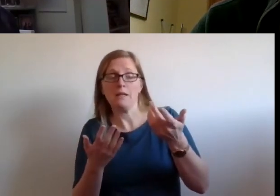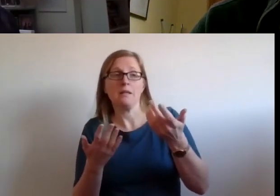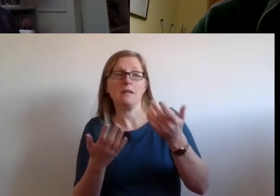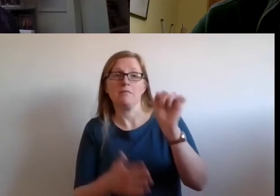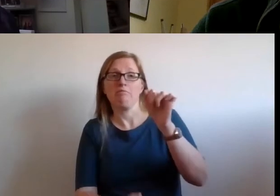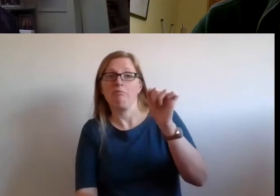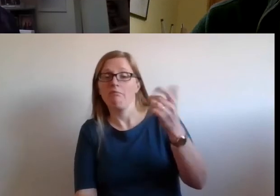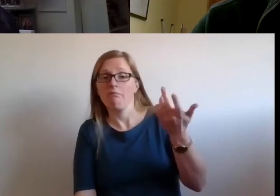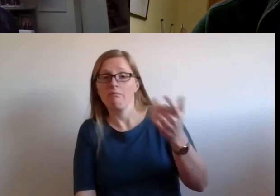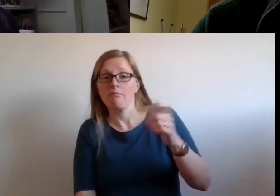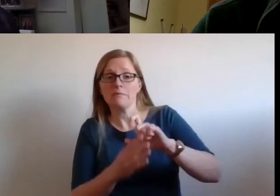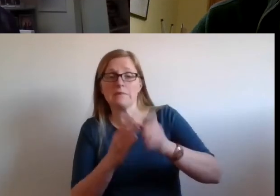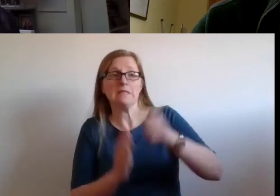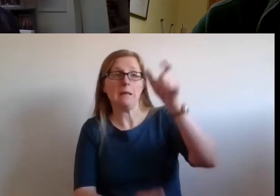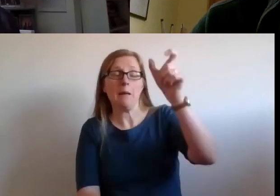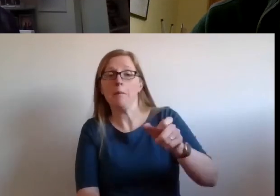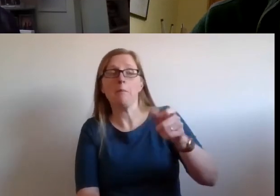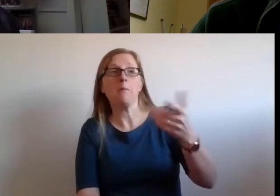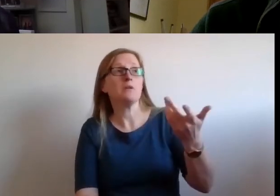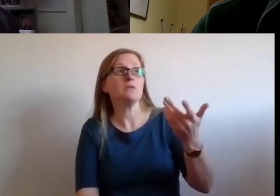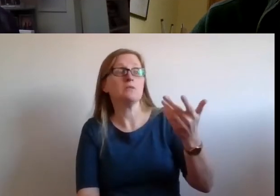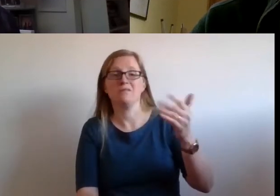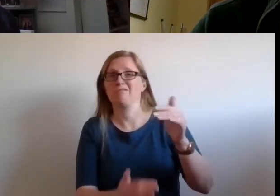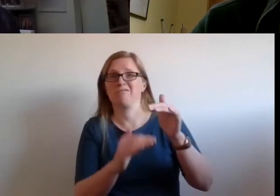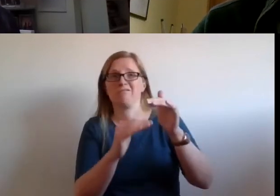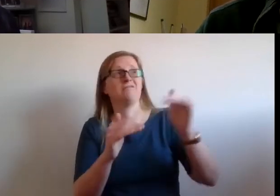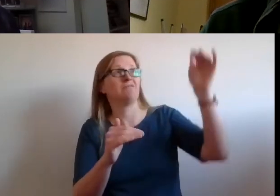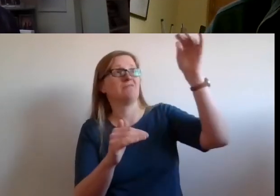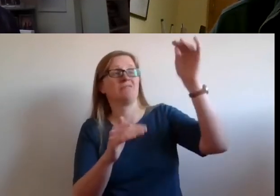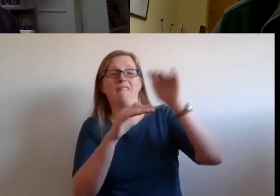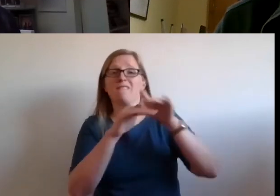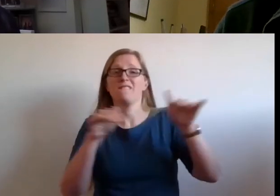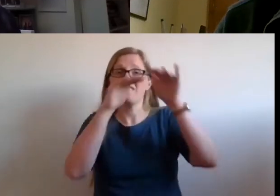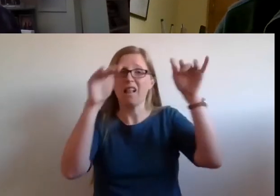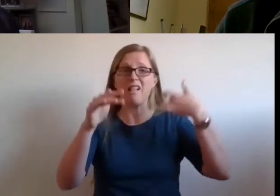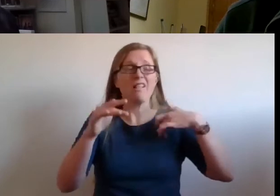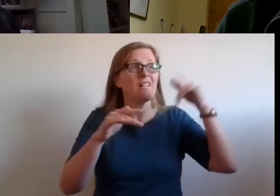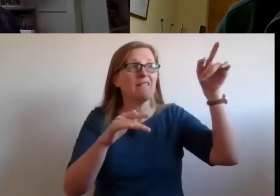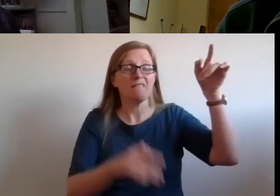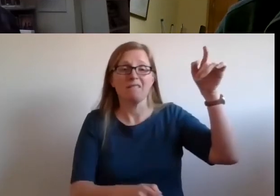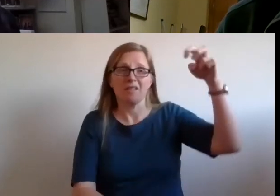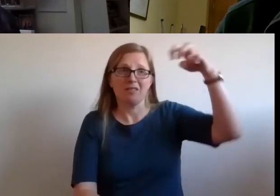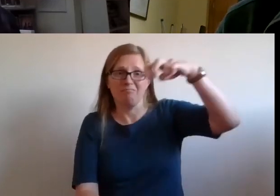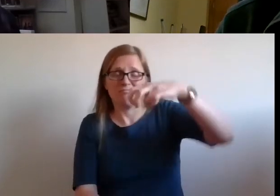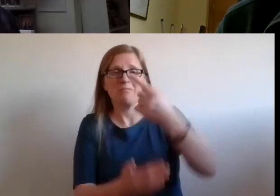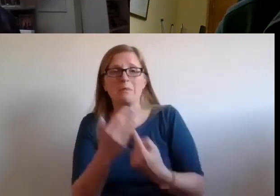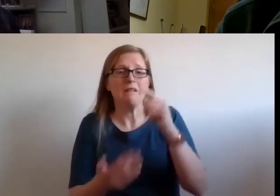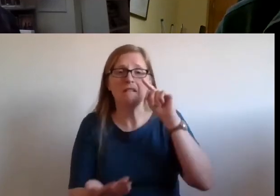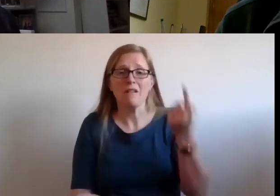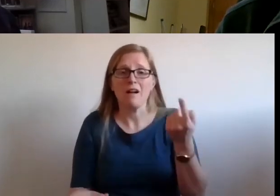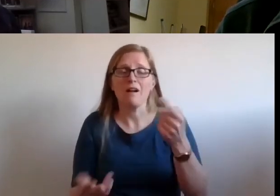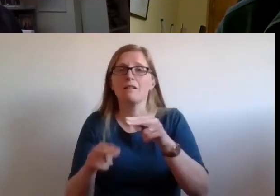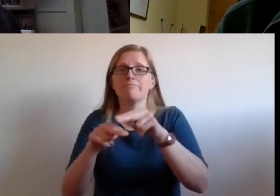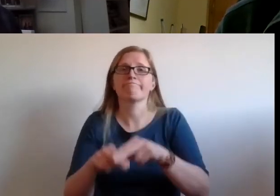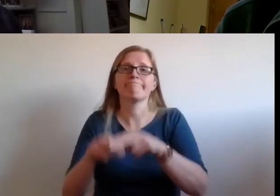by themselves and the lift was broken and hadn't been fixed, you know, this was a disproportionate impact on them that